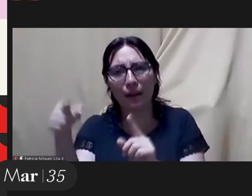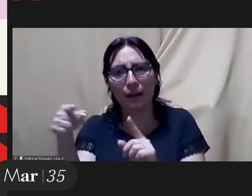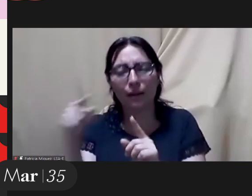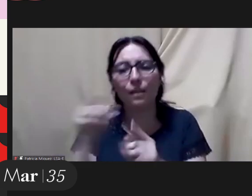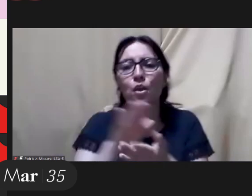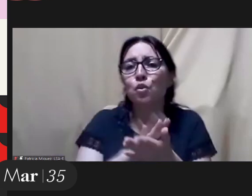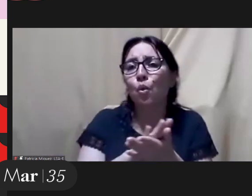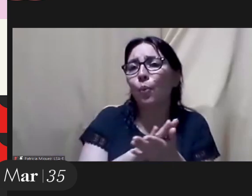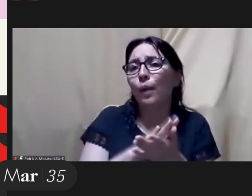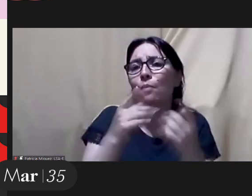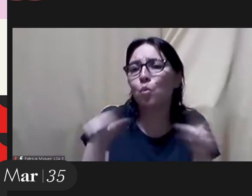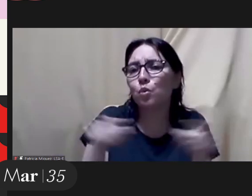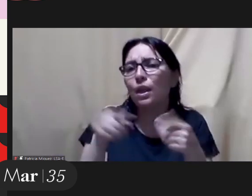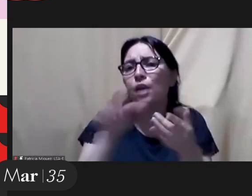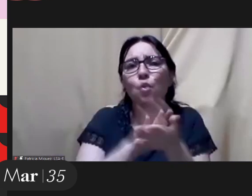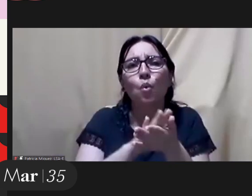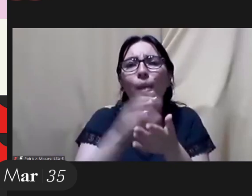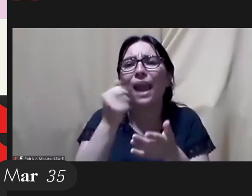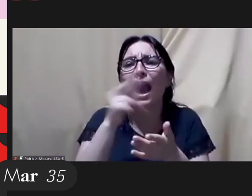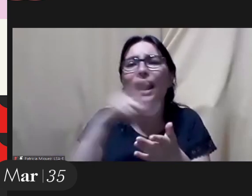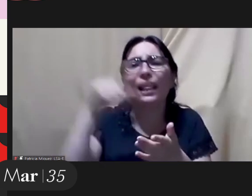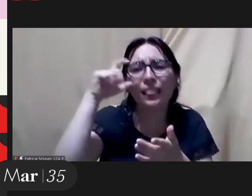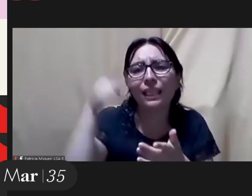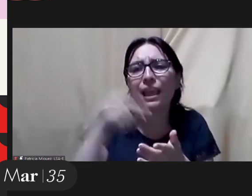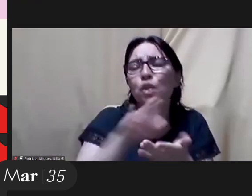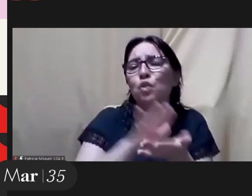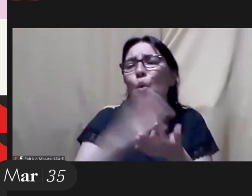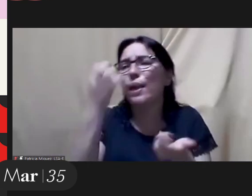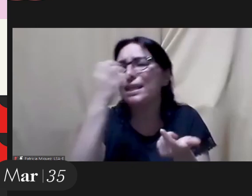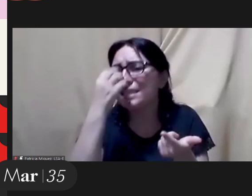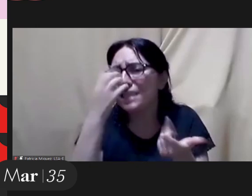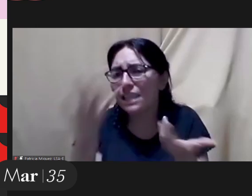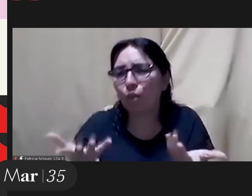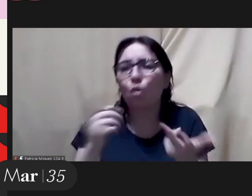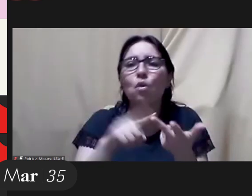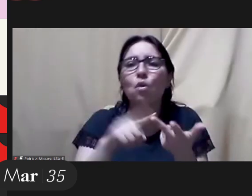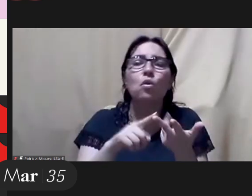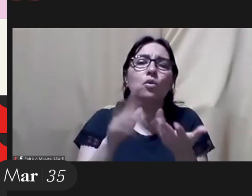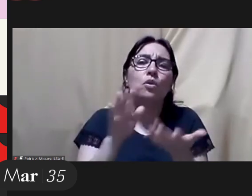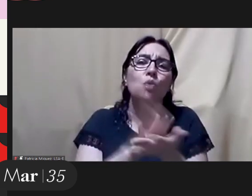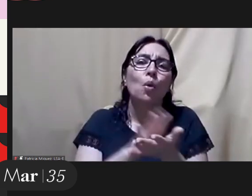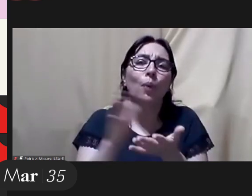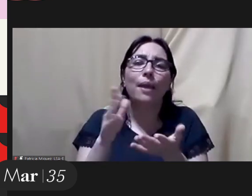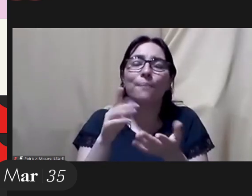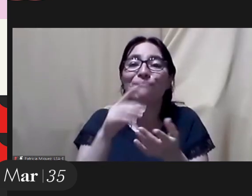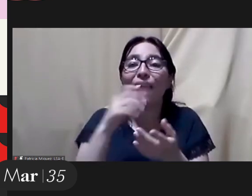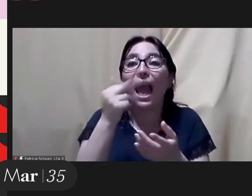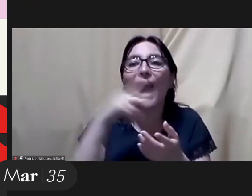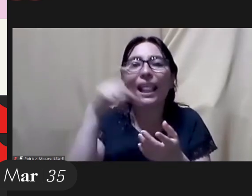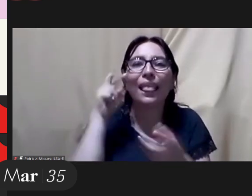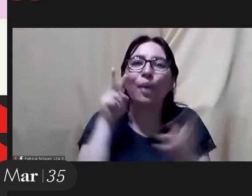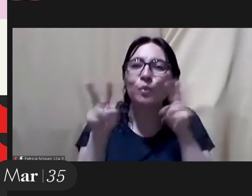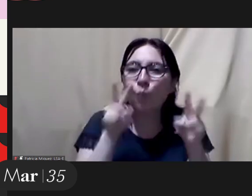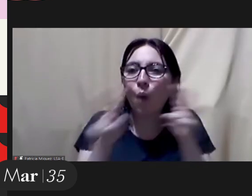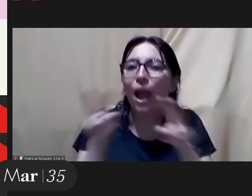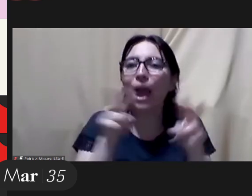uh the the visual arts circus all sorts of uh